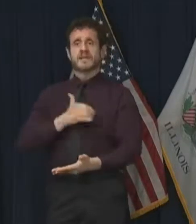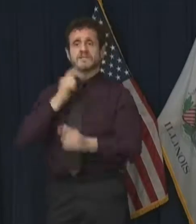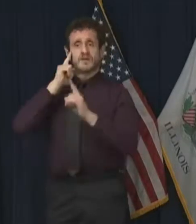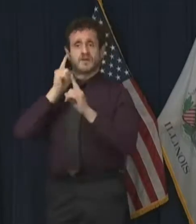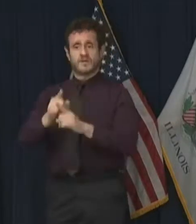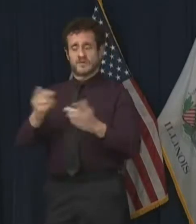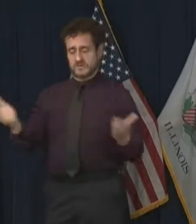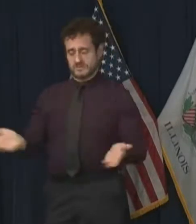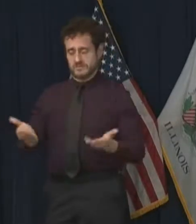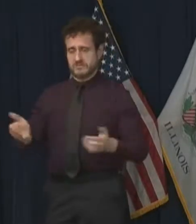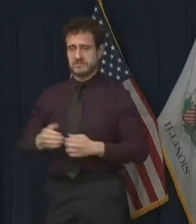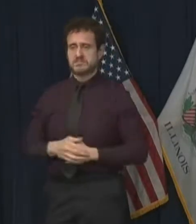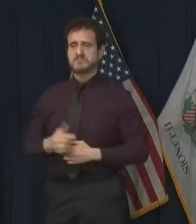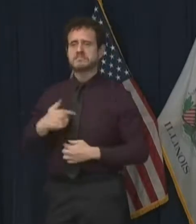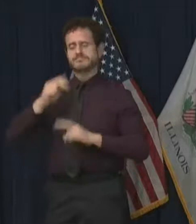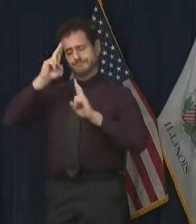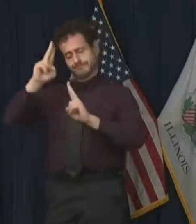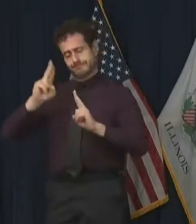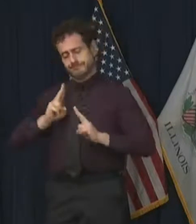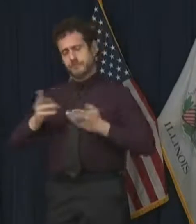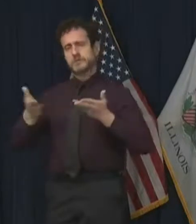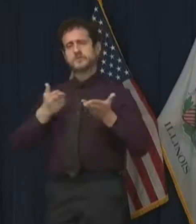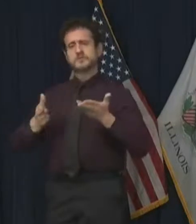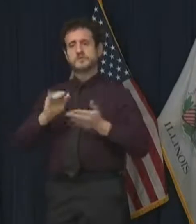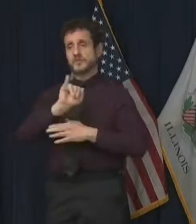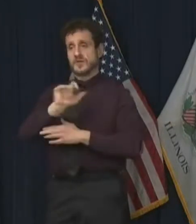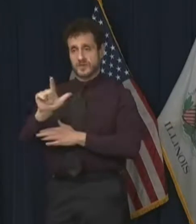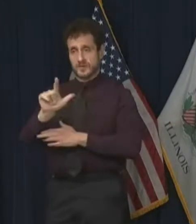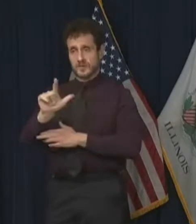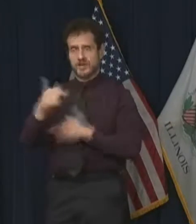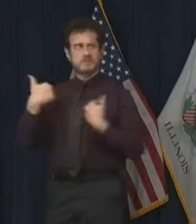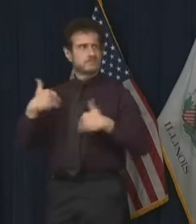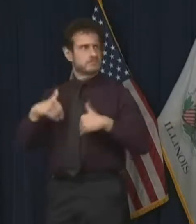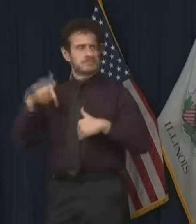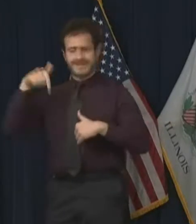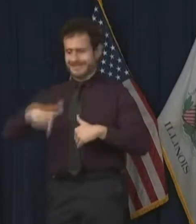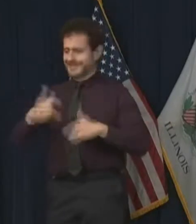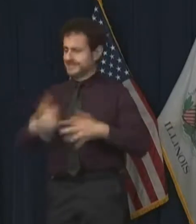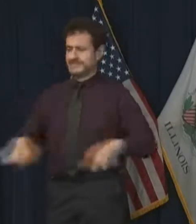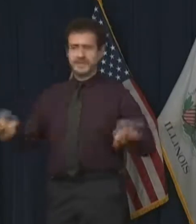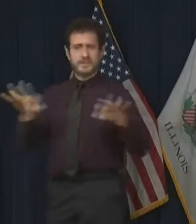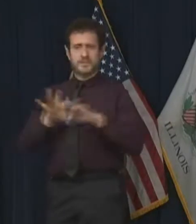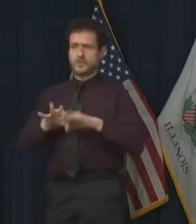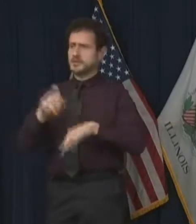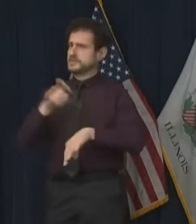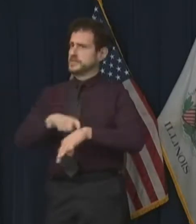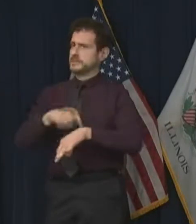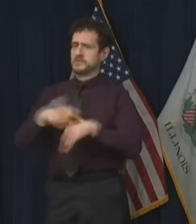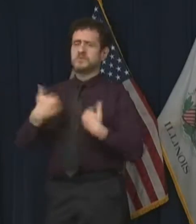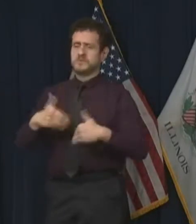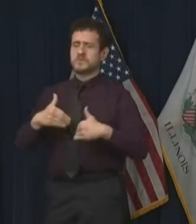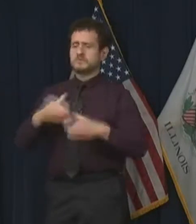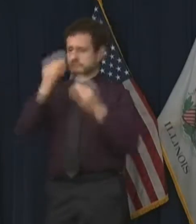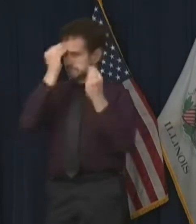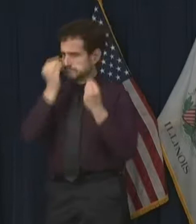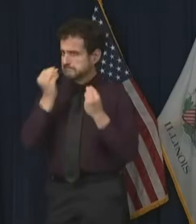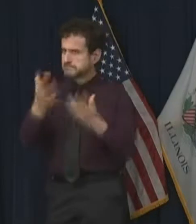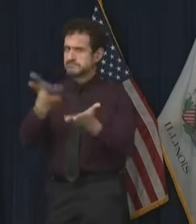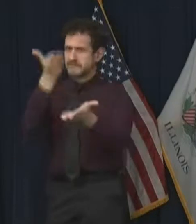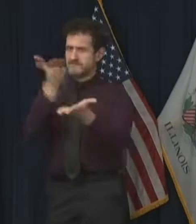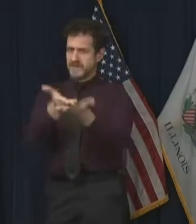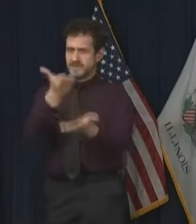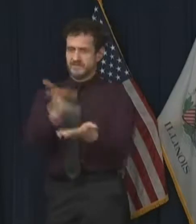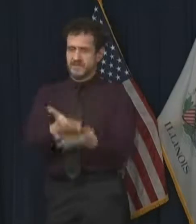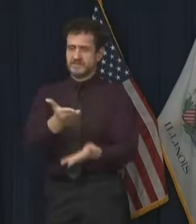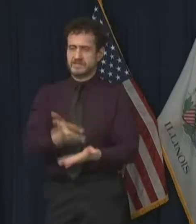I'm privileged to serve the state of Illinois at this pivotal time in history by bringing you the real facts. And here are some of those